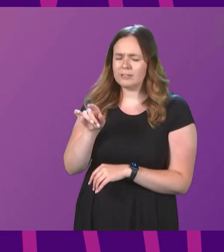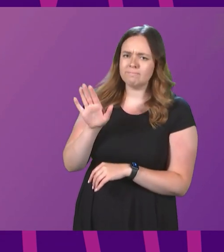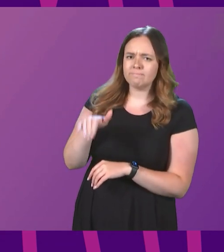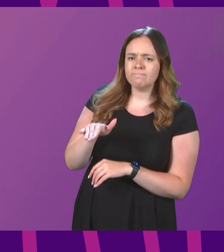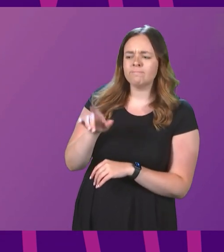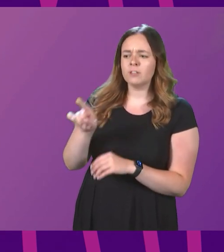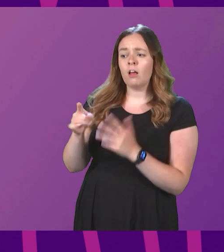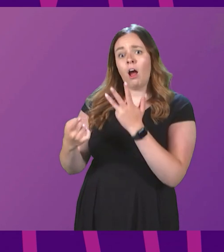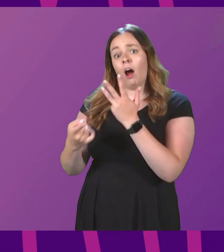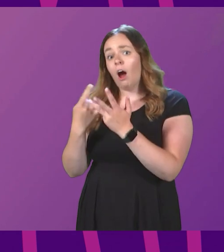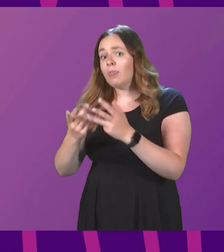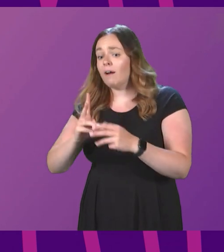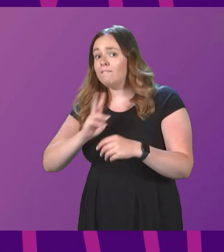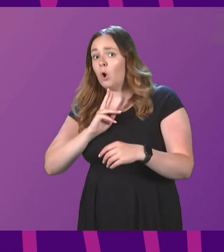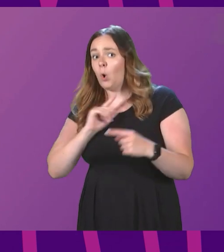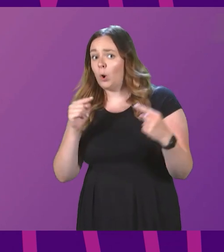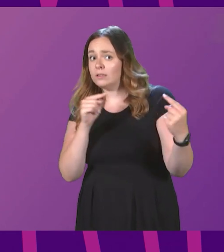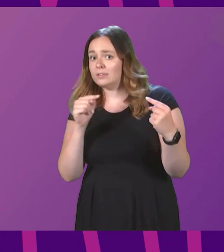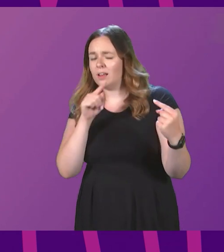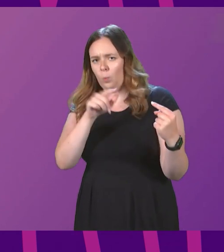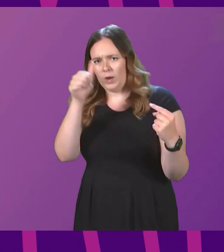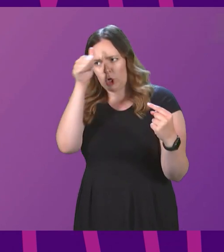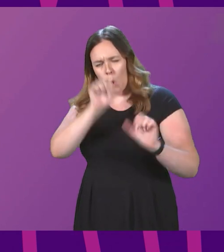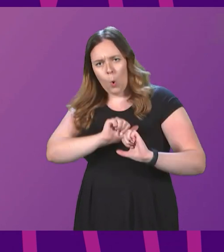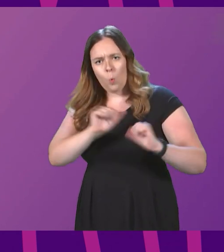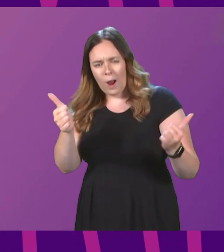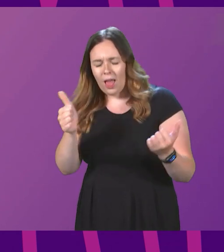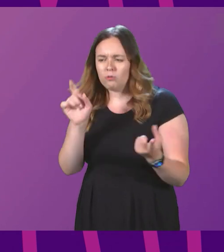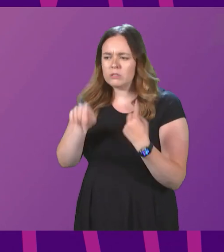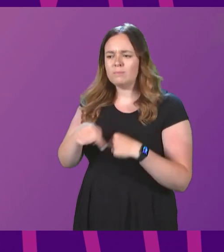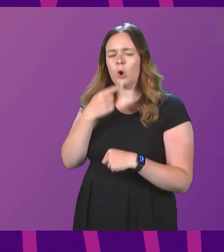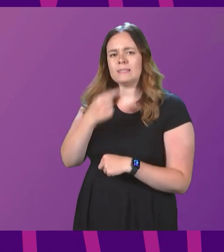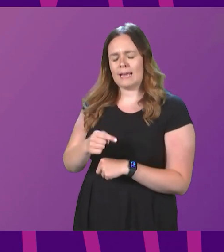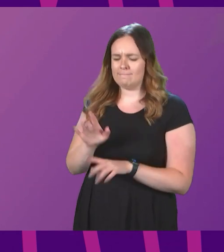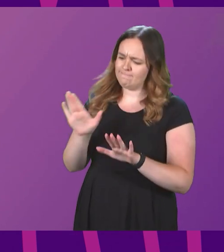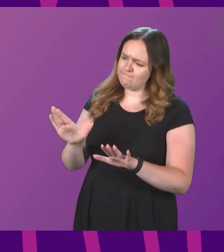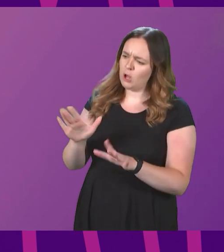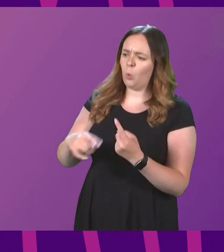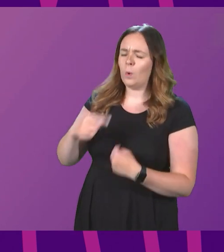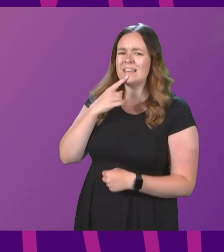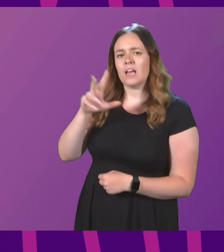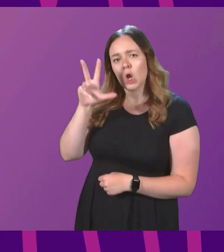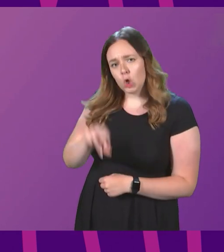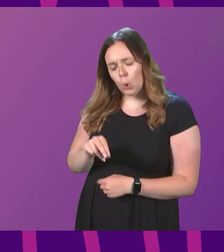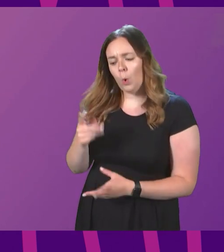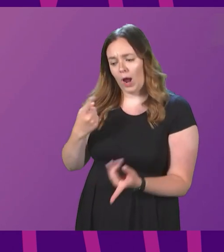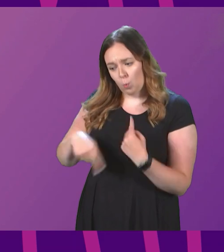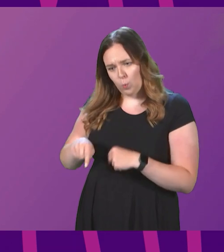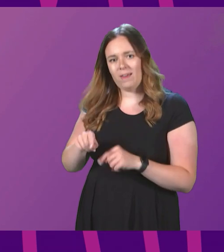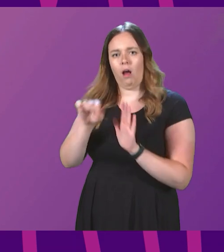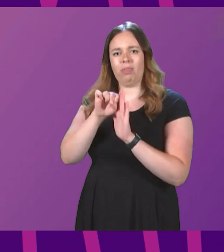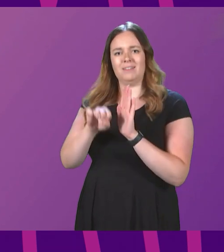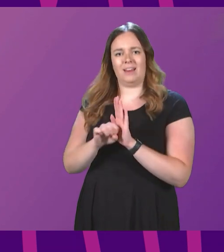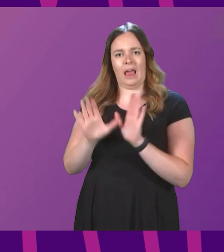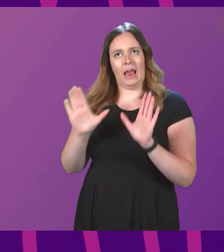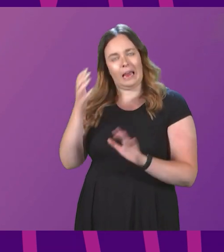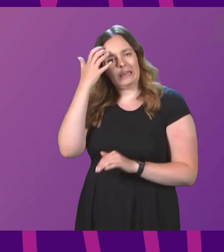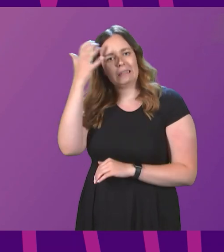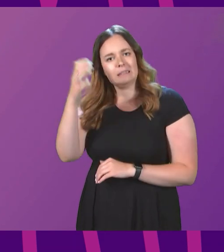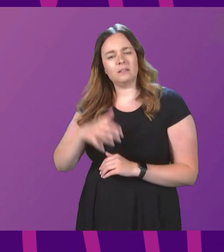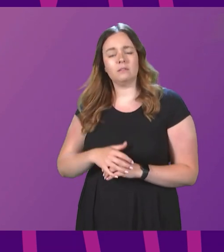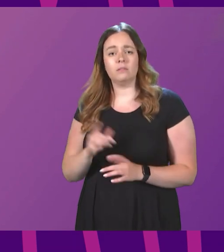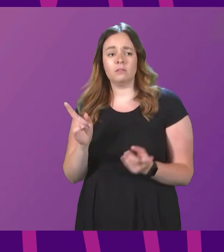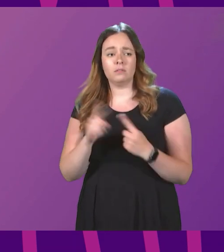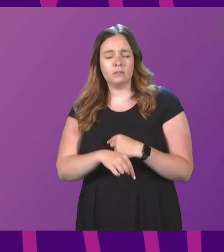if that other voice we all know so well responds by saying we say no and we are the state? His answer?